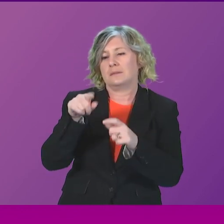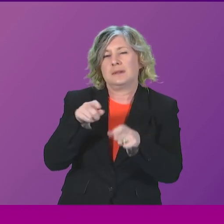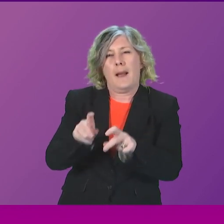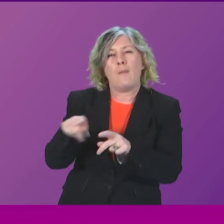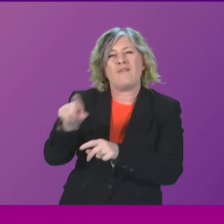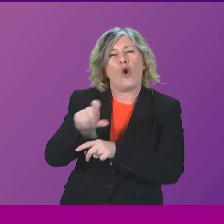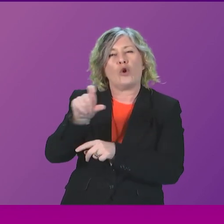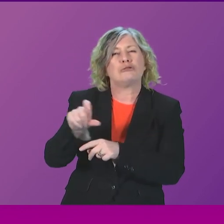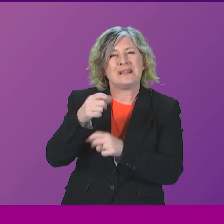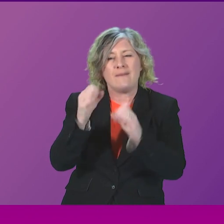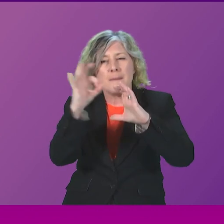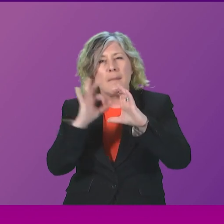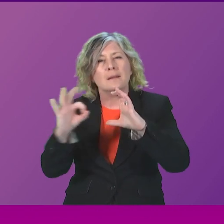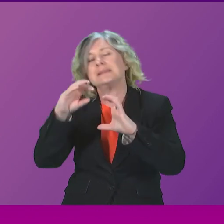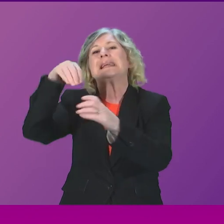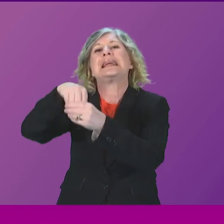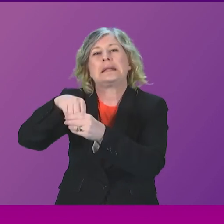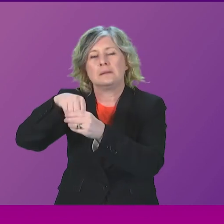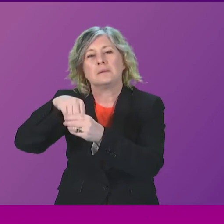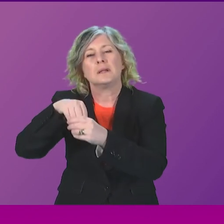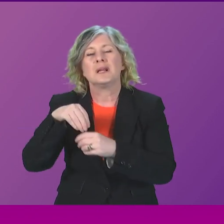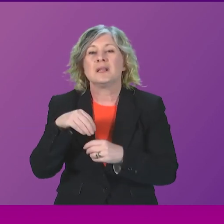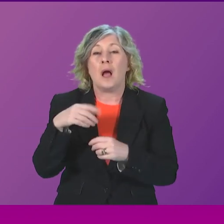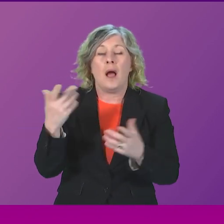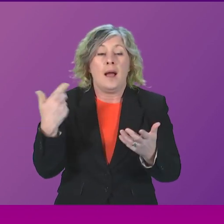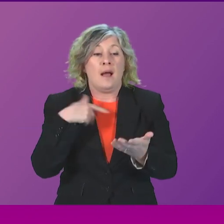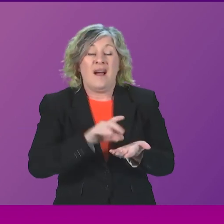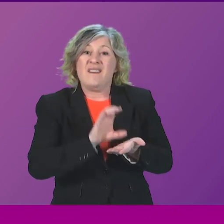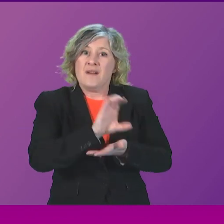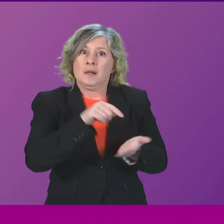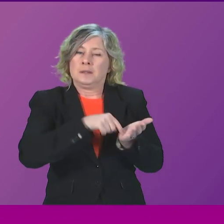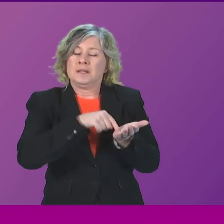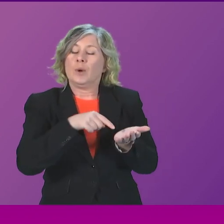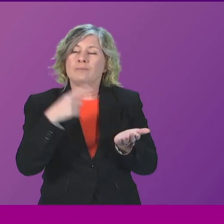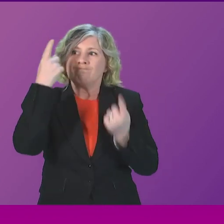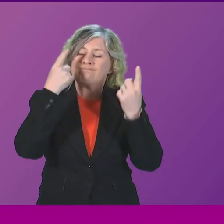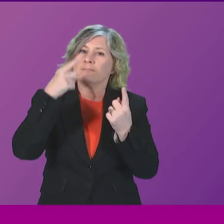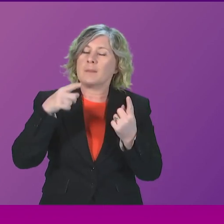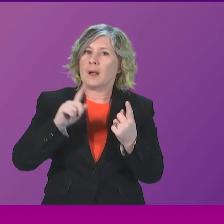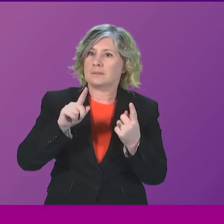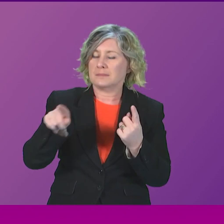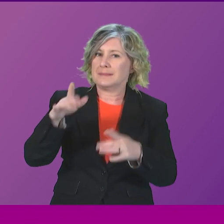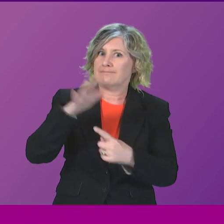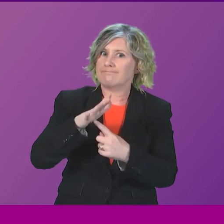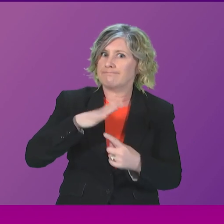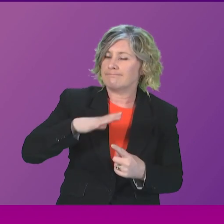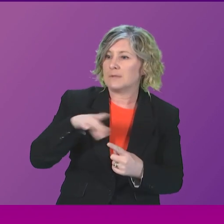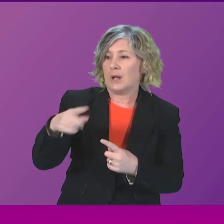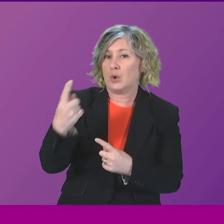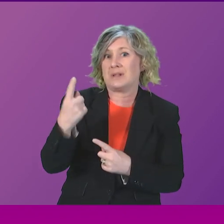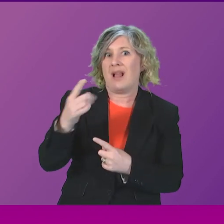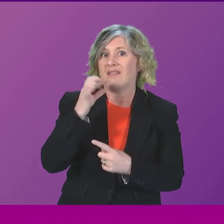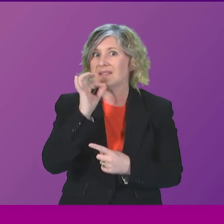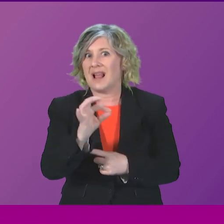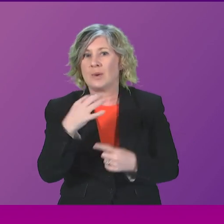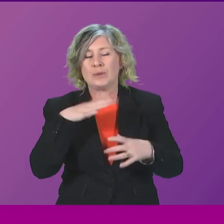-Hamilton before discussions on any fund that may or may not be necessary is really important, as Alex Cole-Hamilton alludes to in his question, if you understand